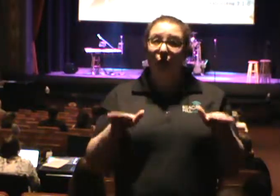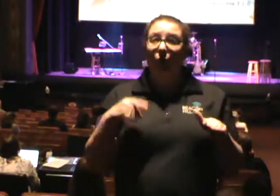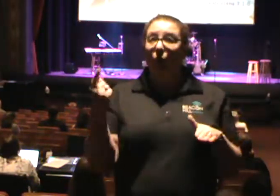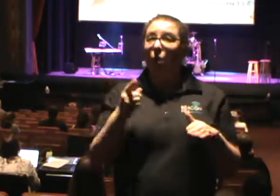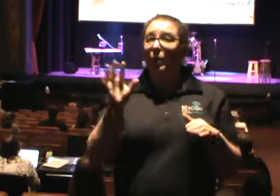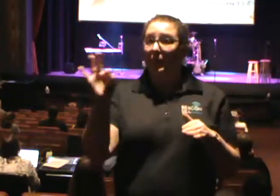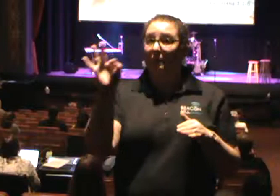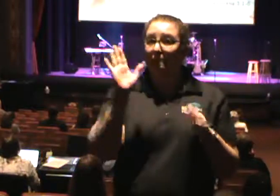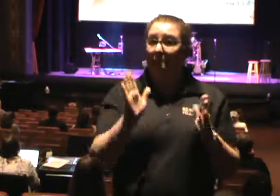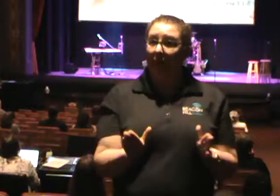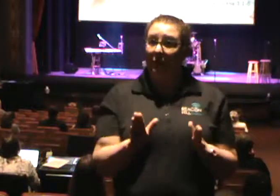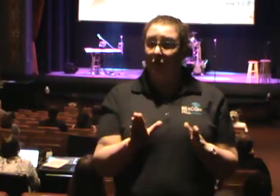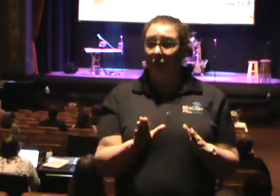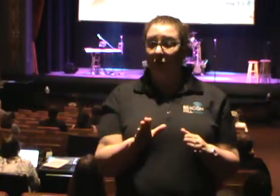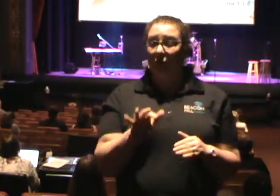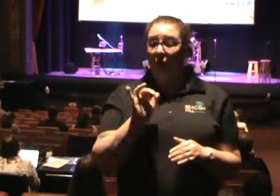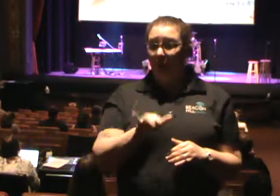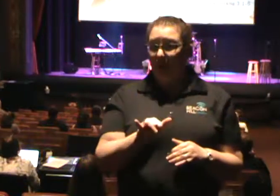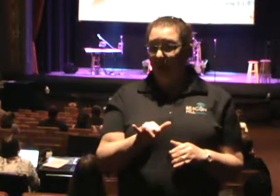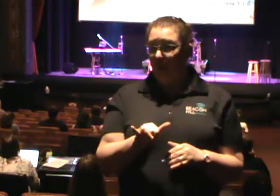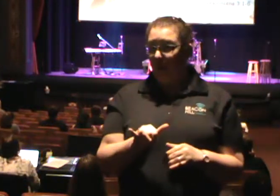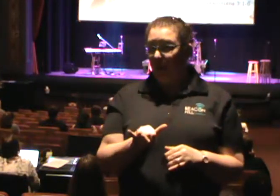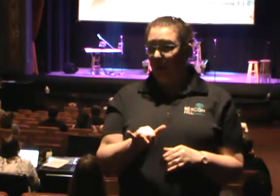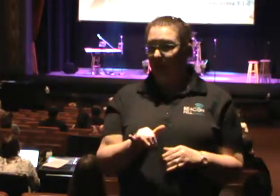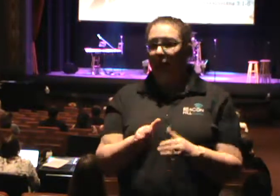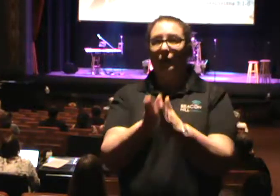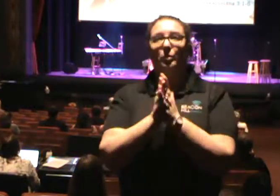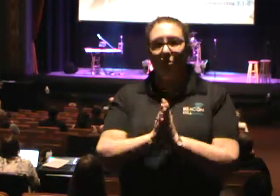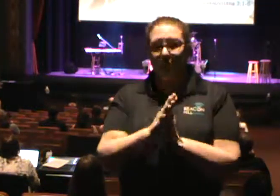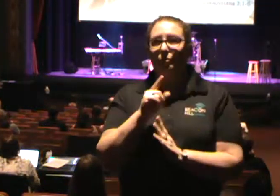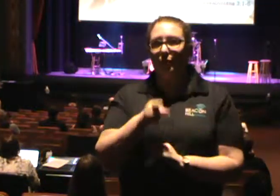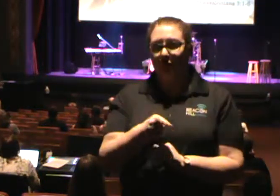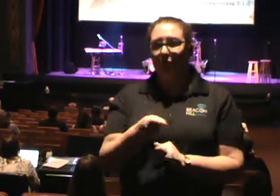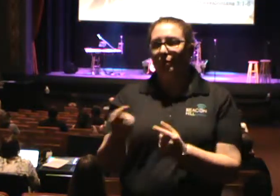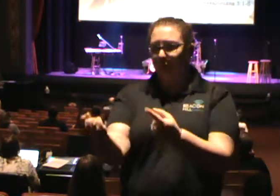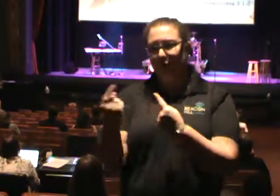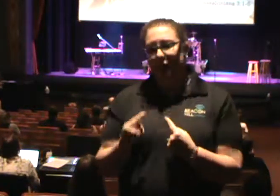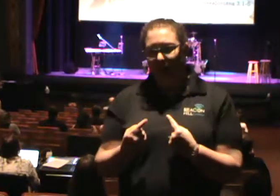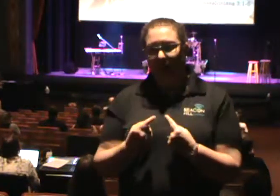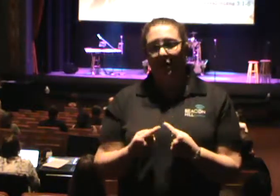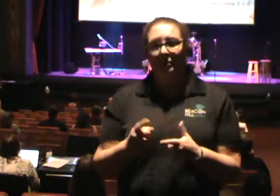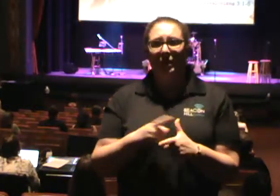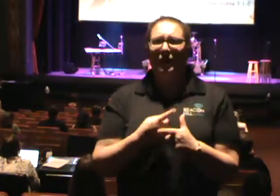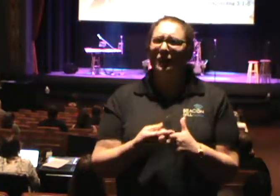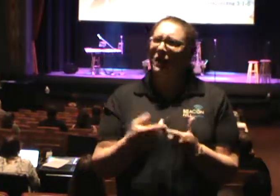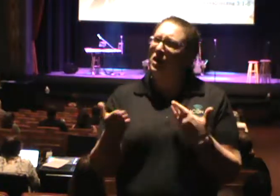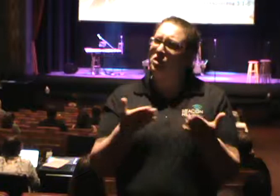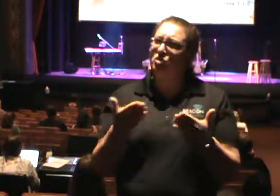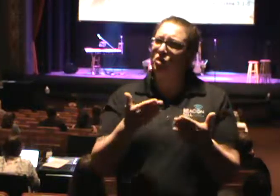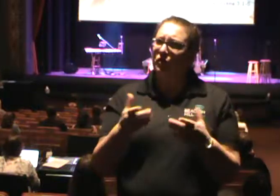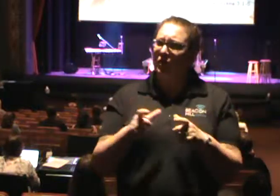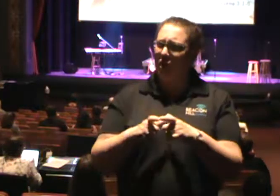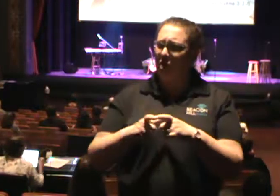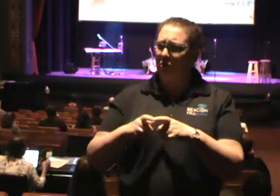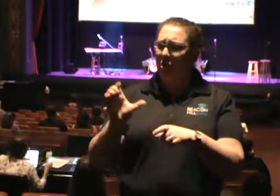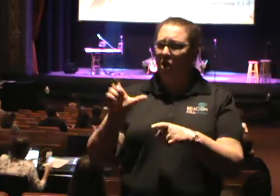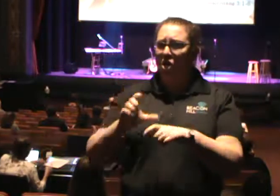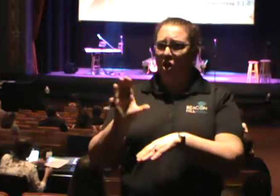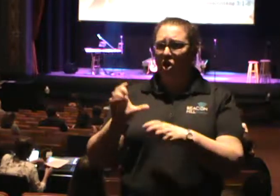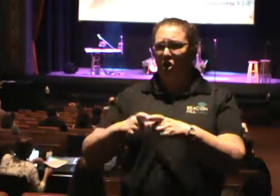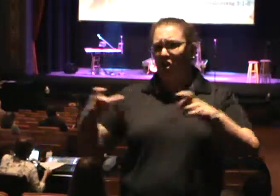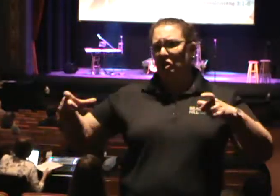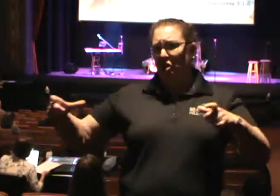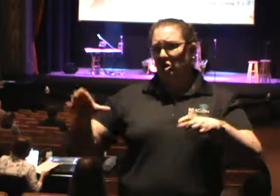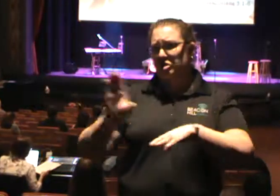pastor that would receive you. Anybody remember those days? Just the pastor coming down. And then when I served in a larger church, we had three